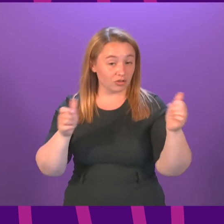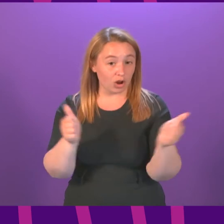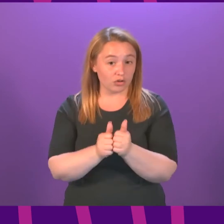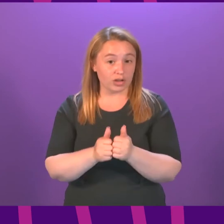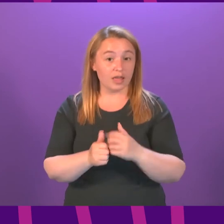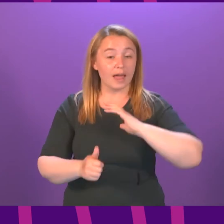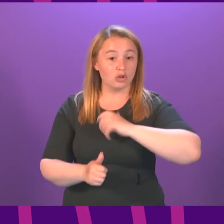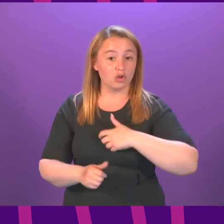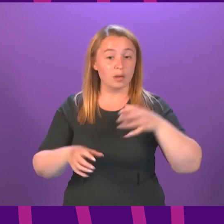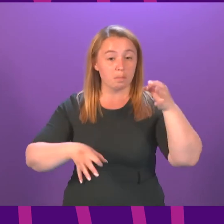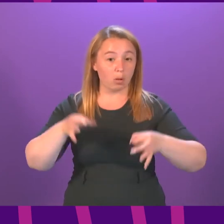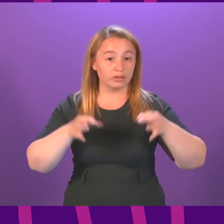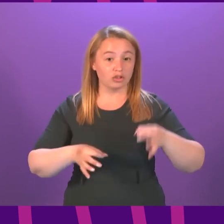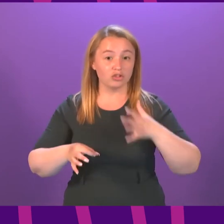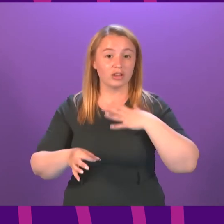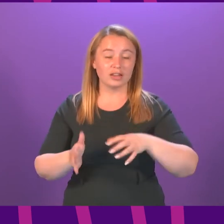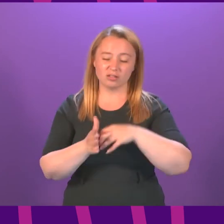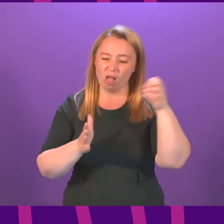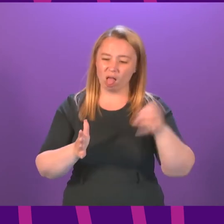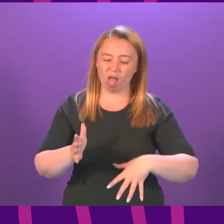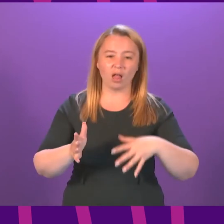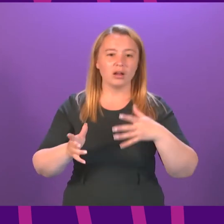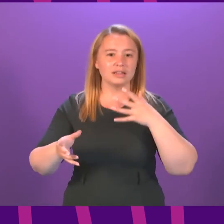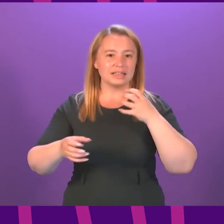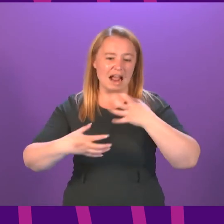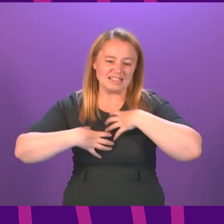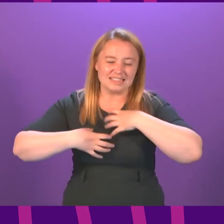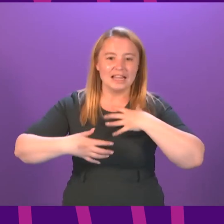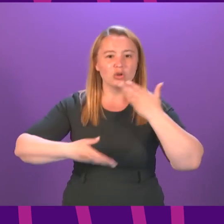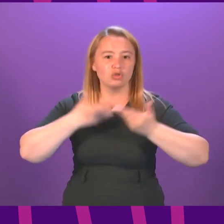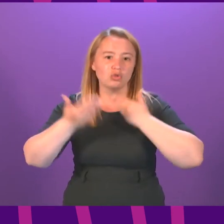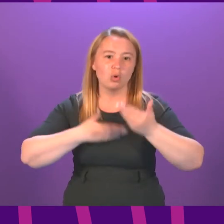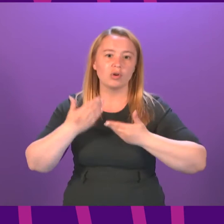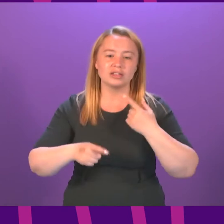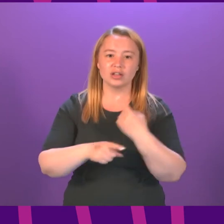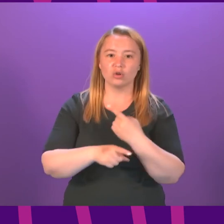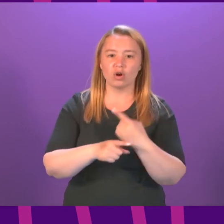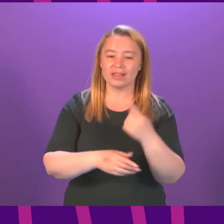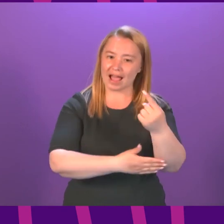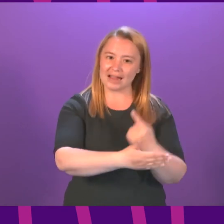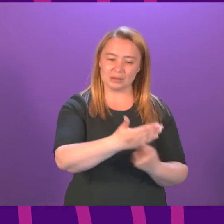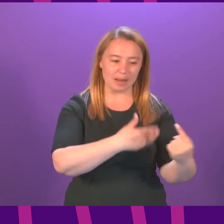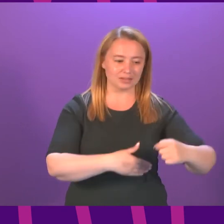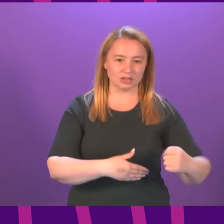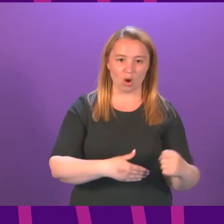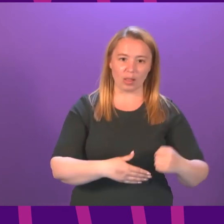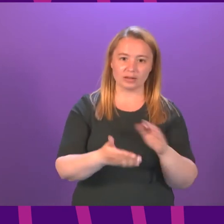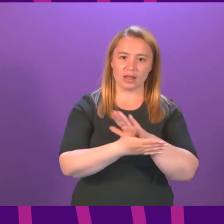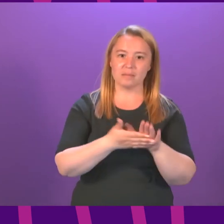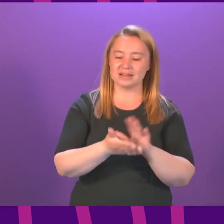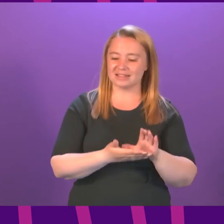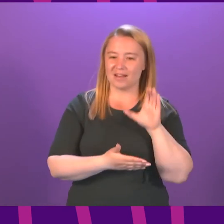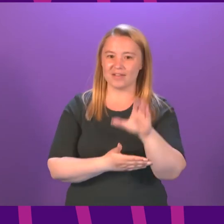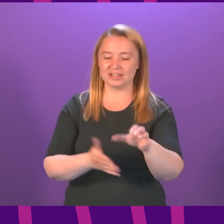unionist politicians to dispense with the scare stories about this government's commitment to independence deterring investment desist from talking down